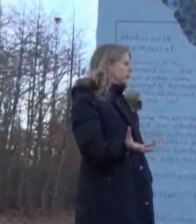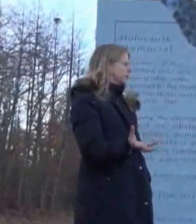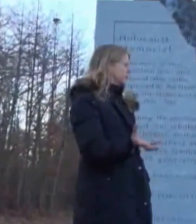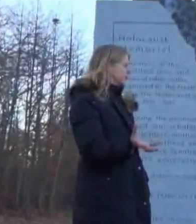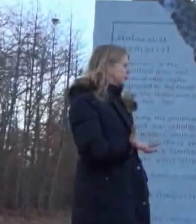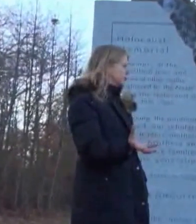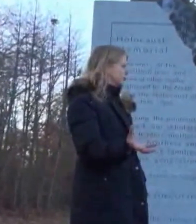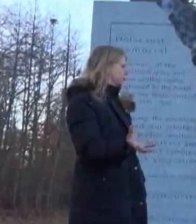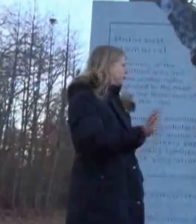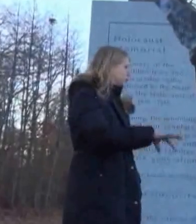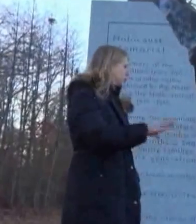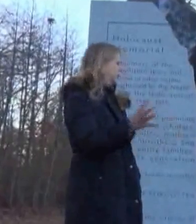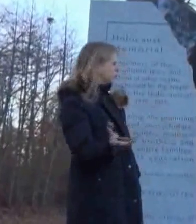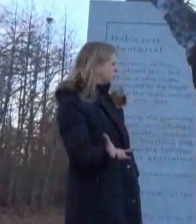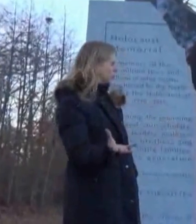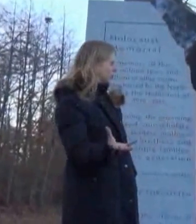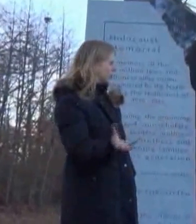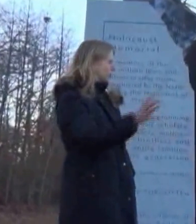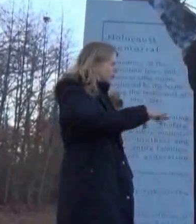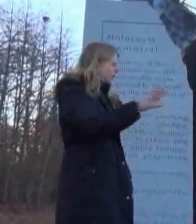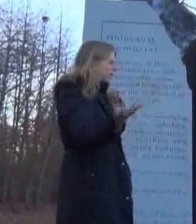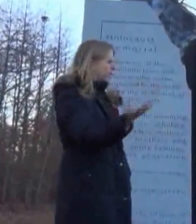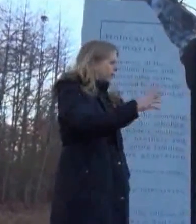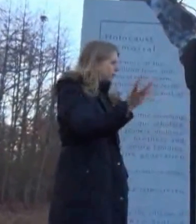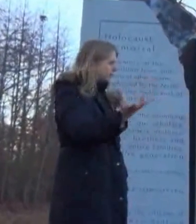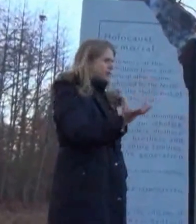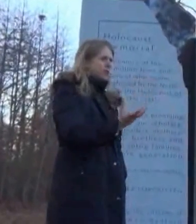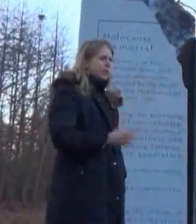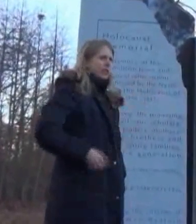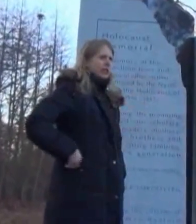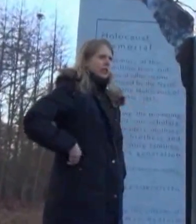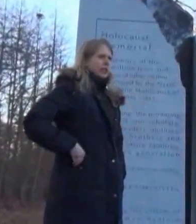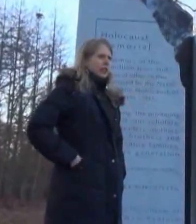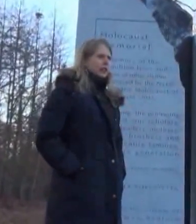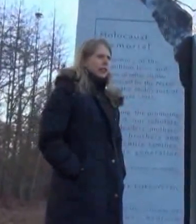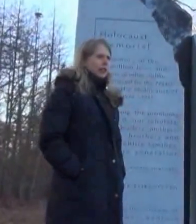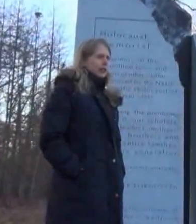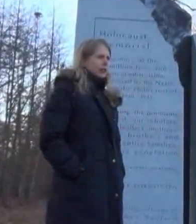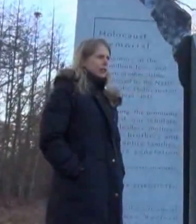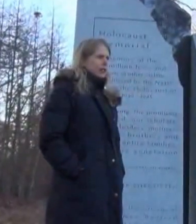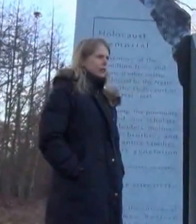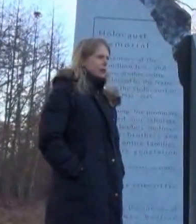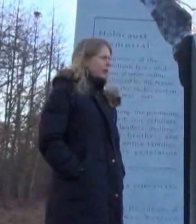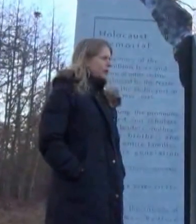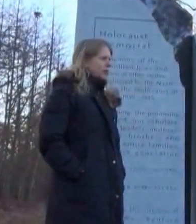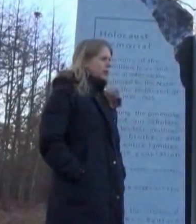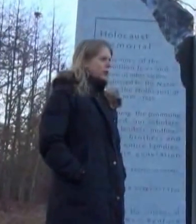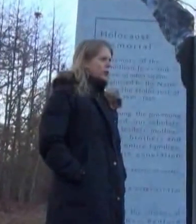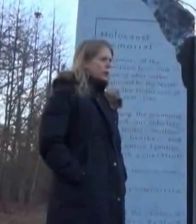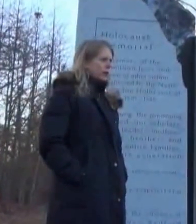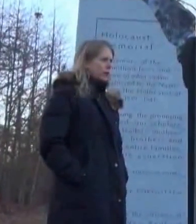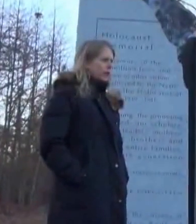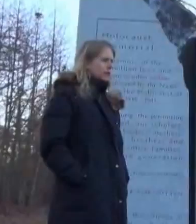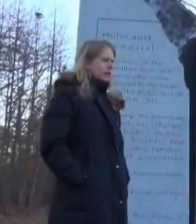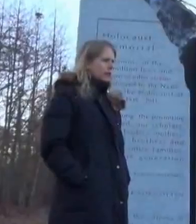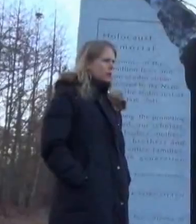things that you fear will make you stronger or whatever that phrase is. mean, I think anybody that knew Abe Landau